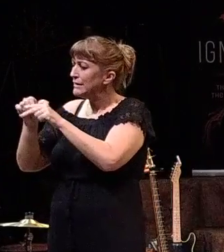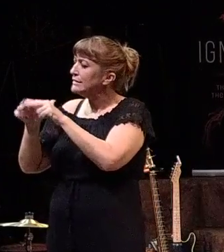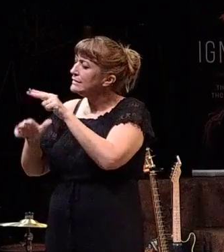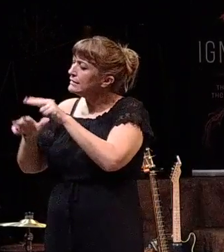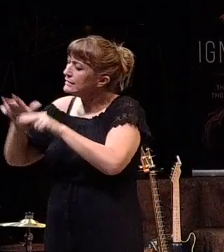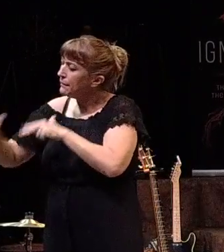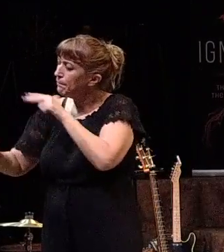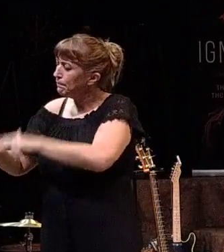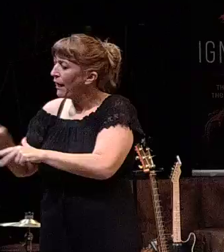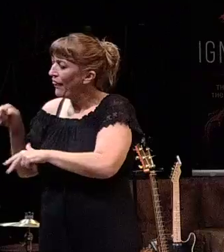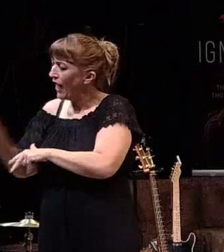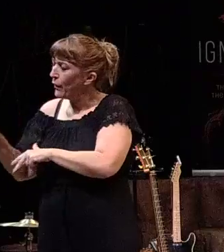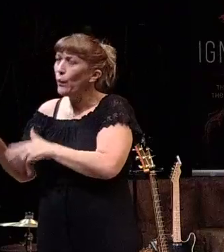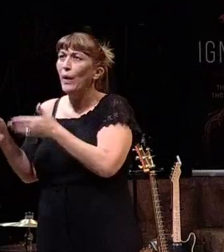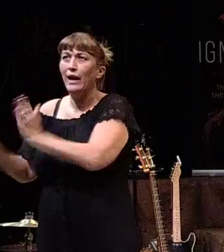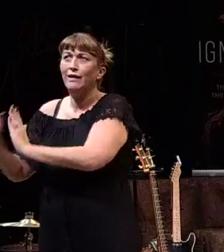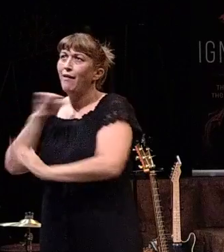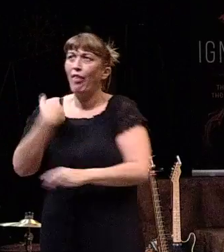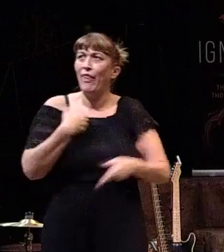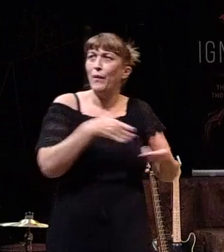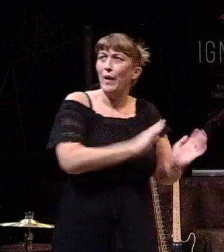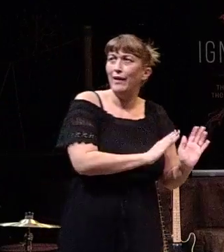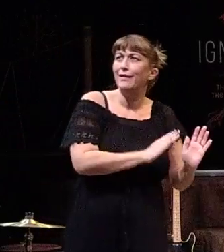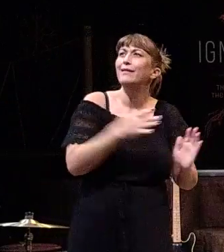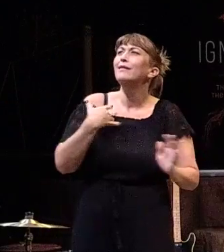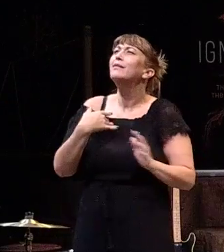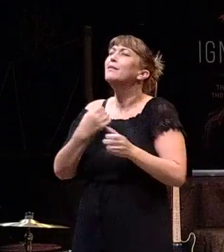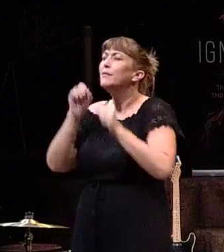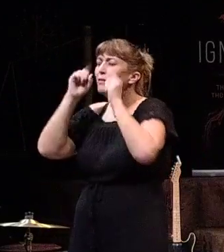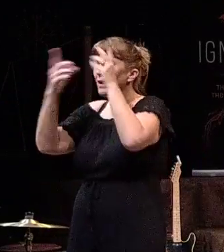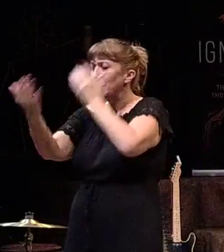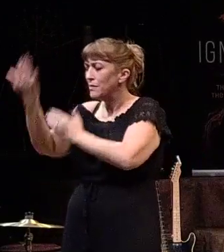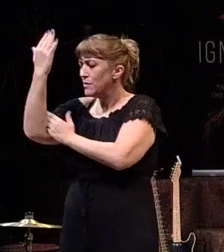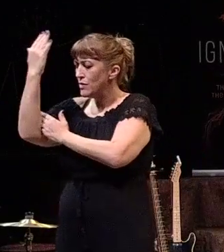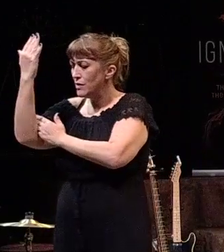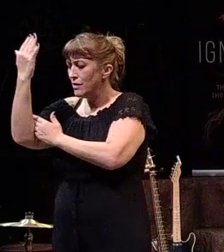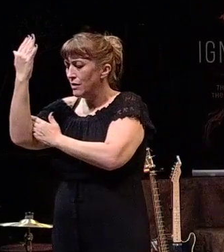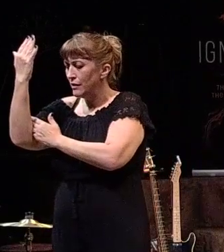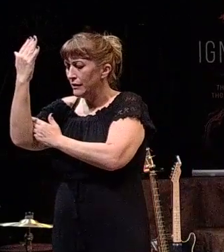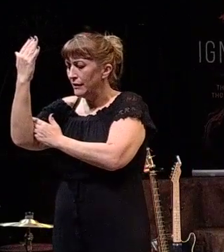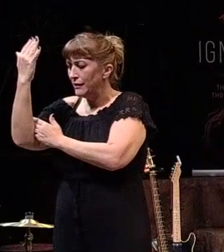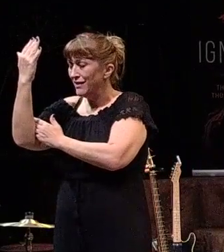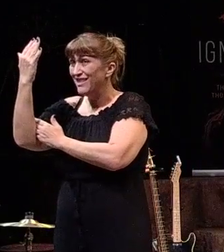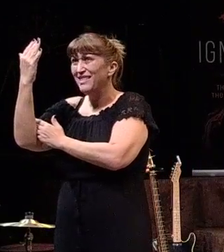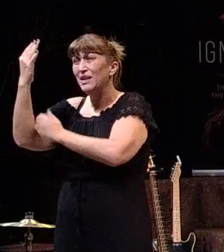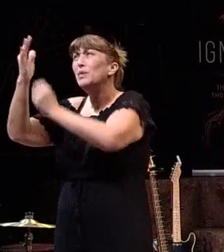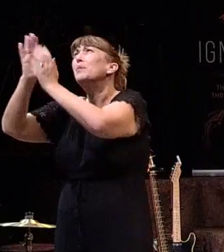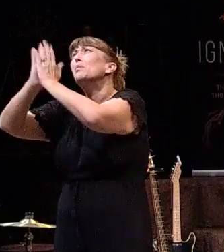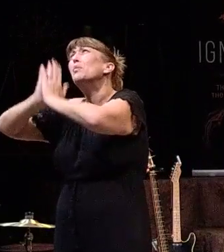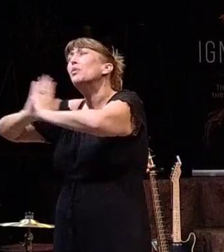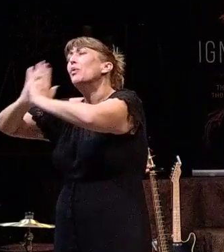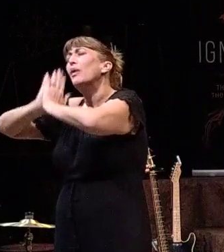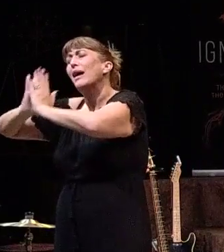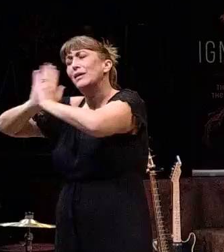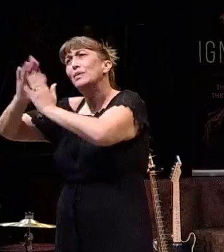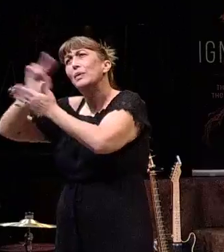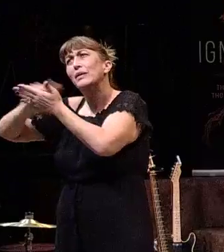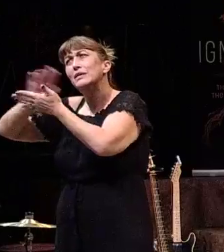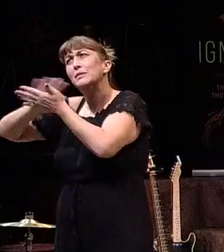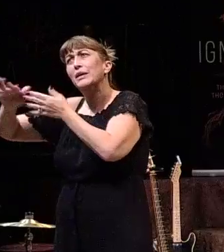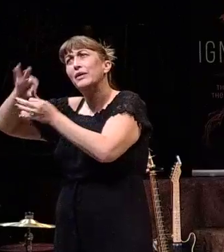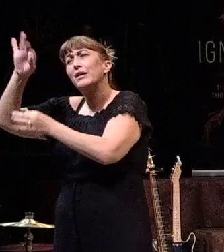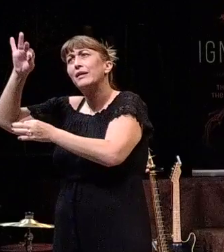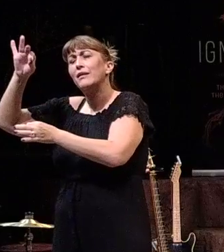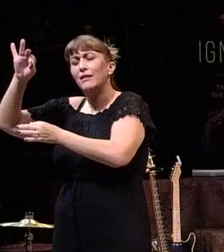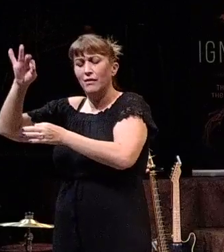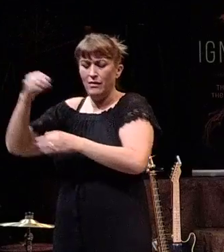what it takes to follow the Spirit daily? When we wake up in the morning, do we pray to the Spirit? And this is something actually, as